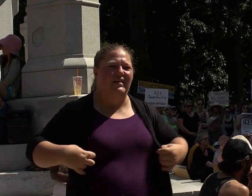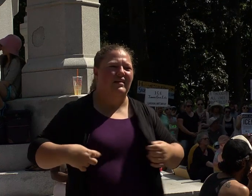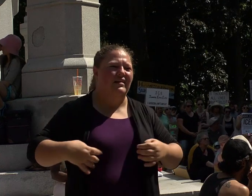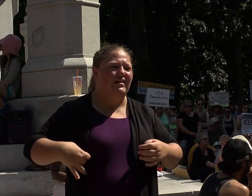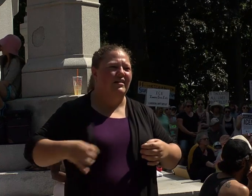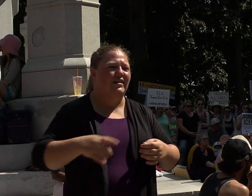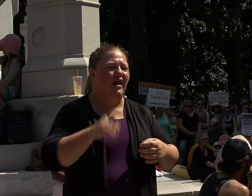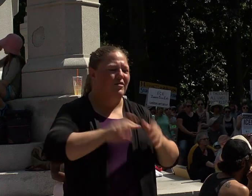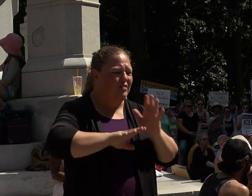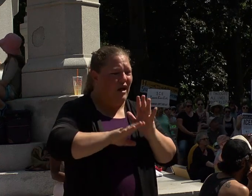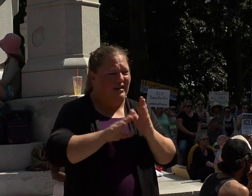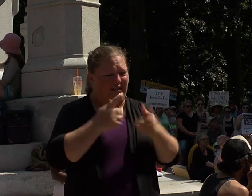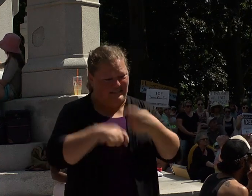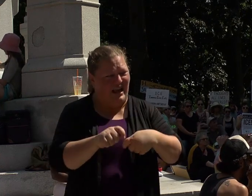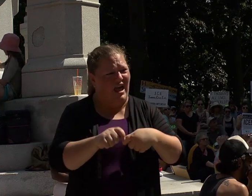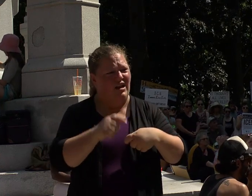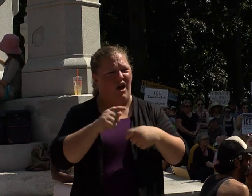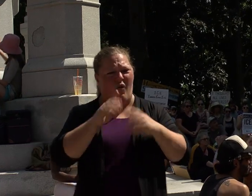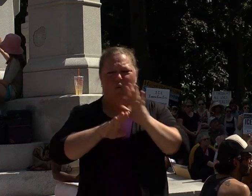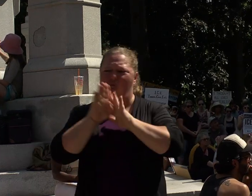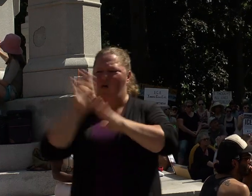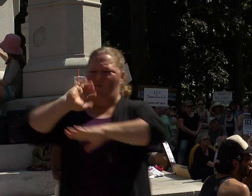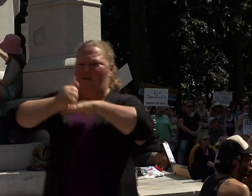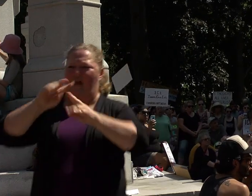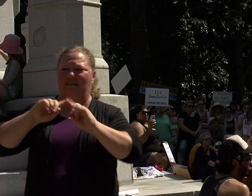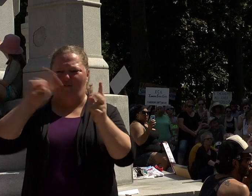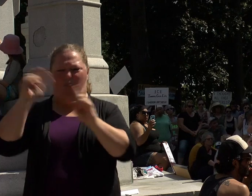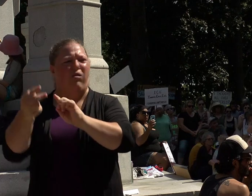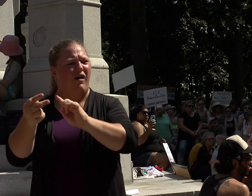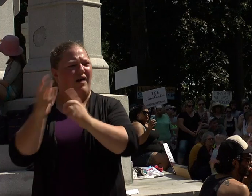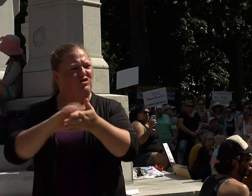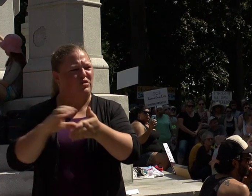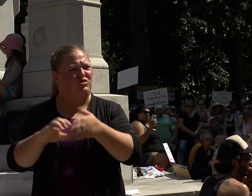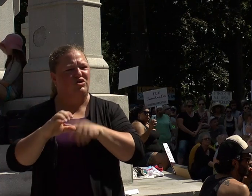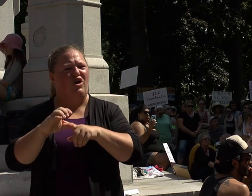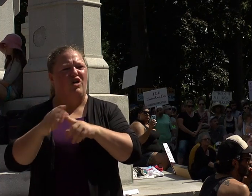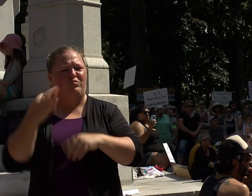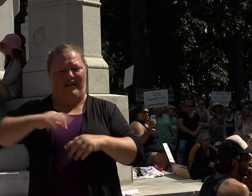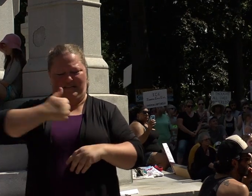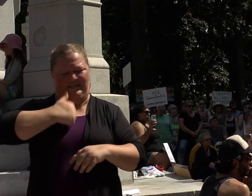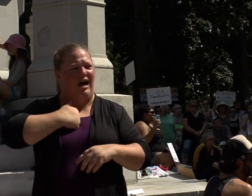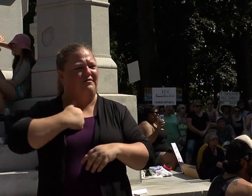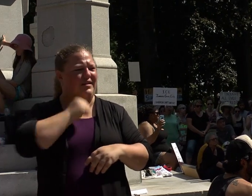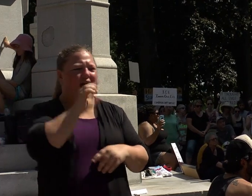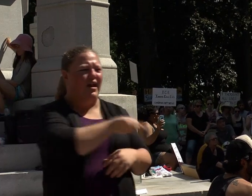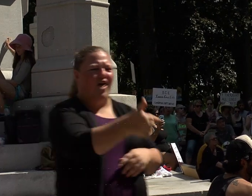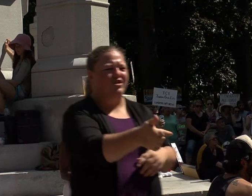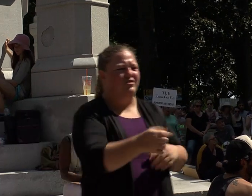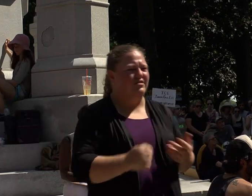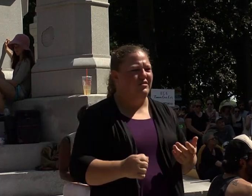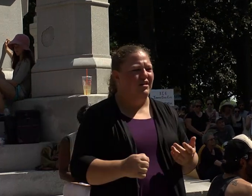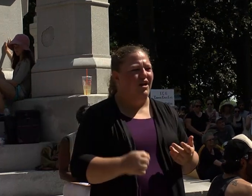self-serving interpretations of the scripture that reduce them to mean love